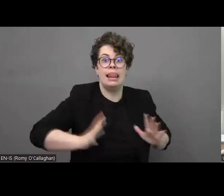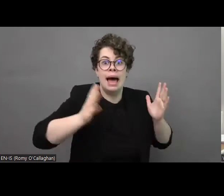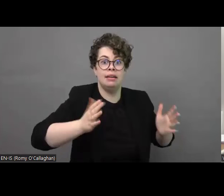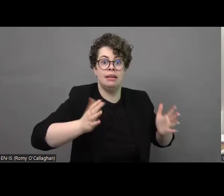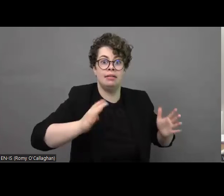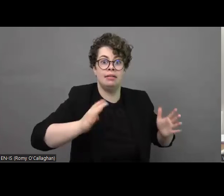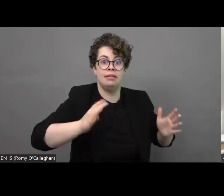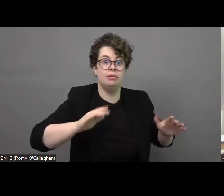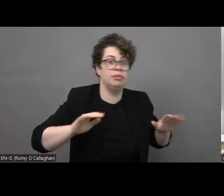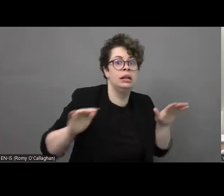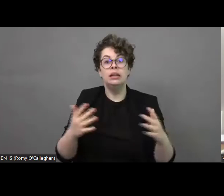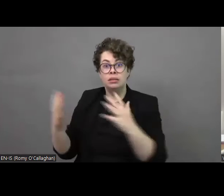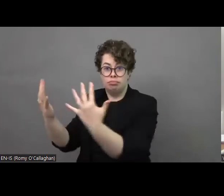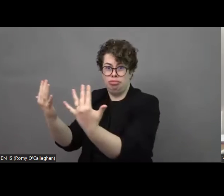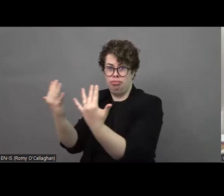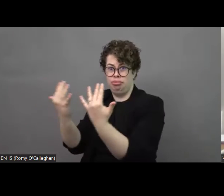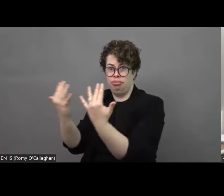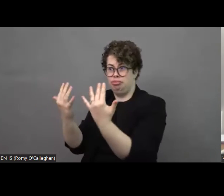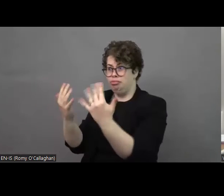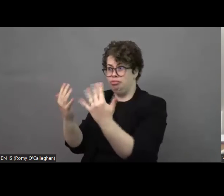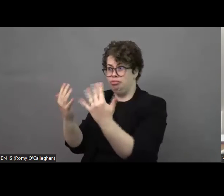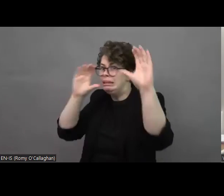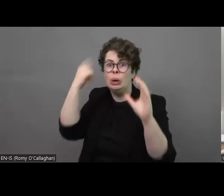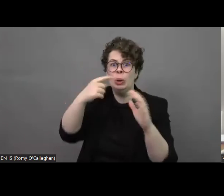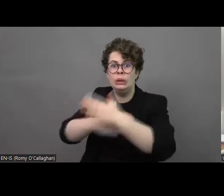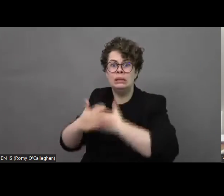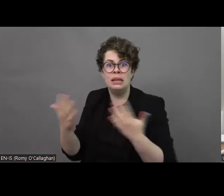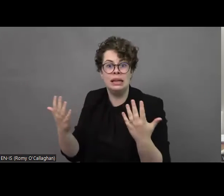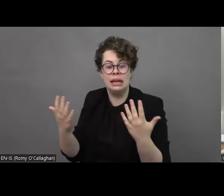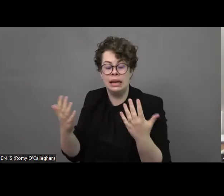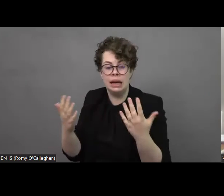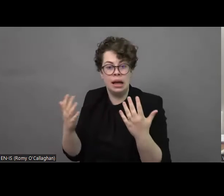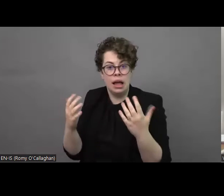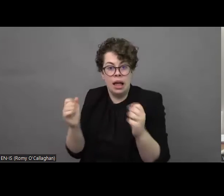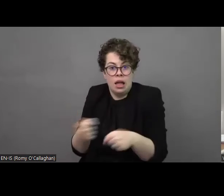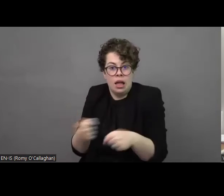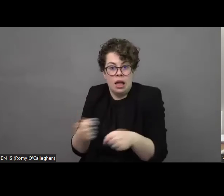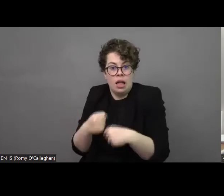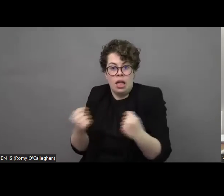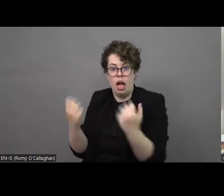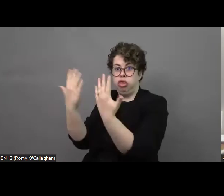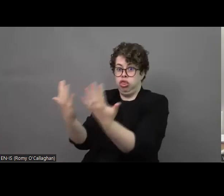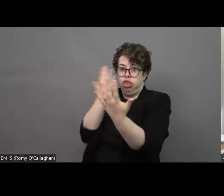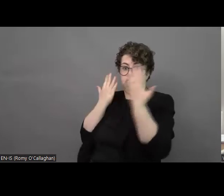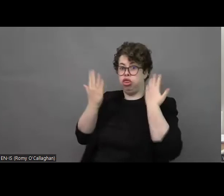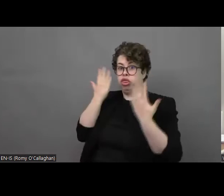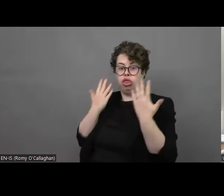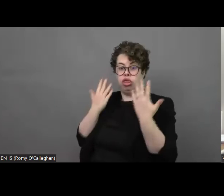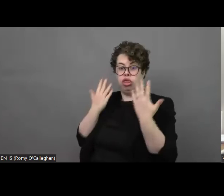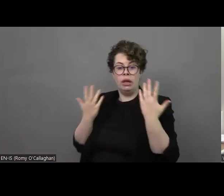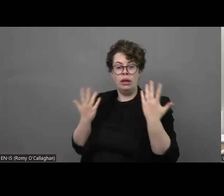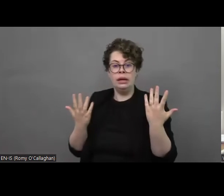because they're shelling they're bombing so to board the train and it's a regular train for a person with disability if there is a crowd